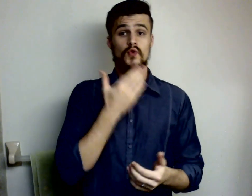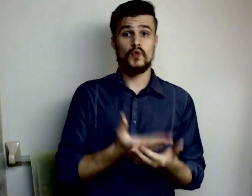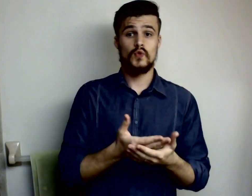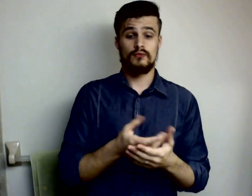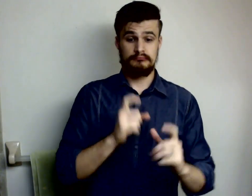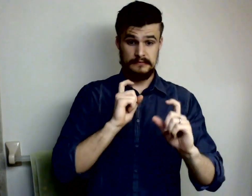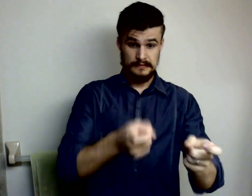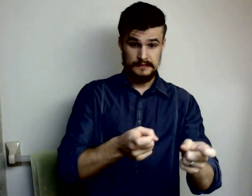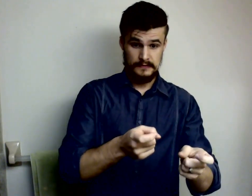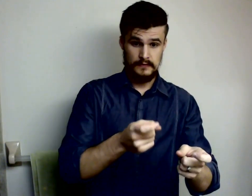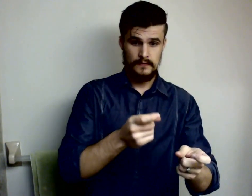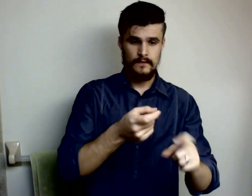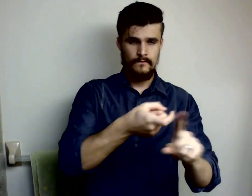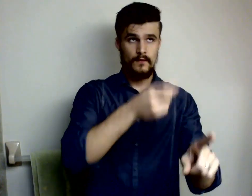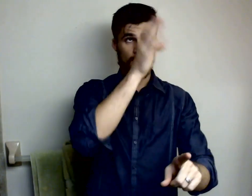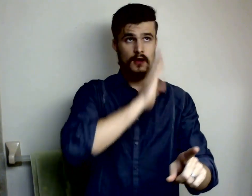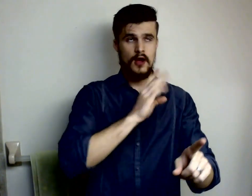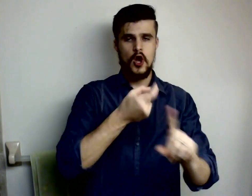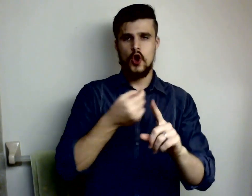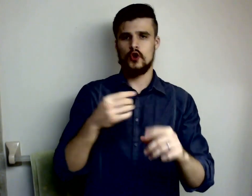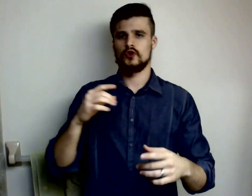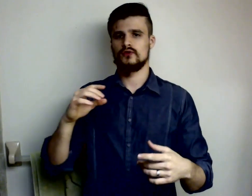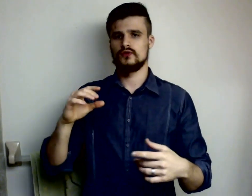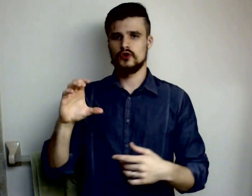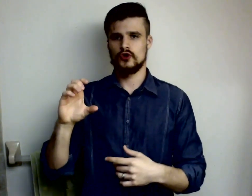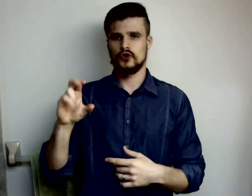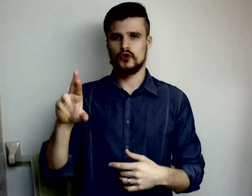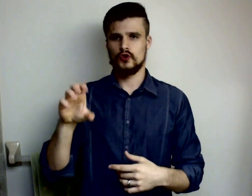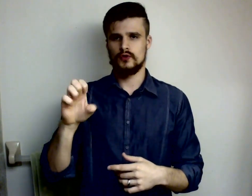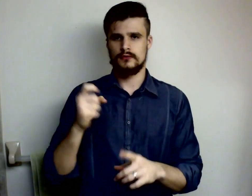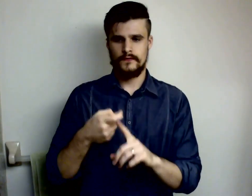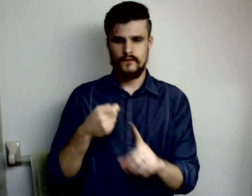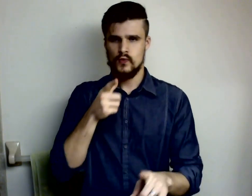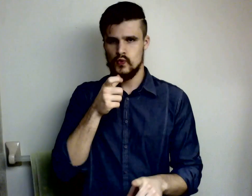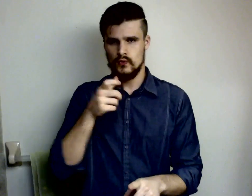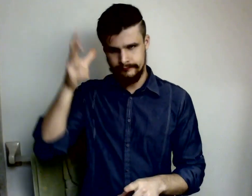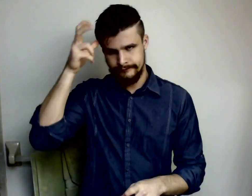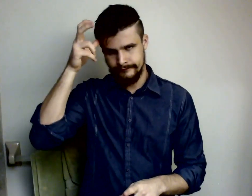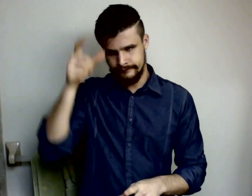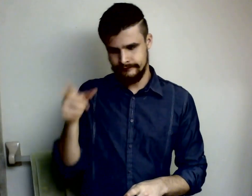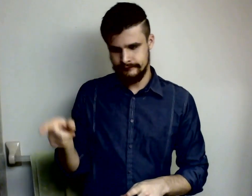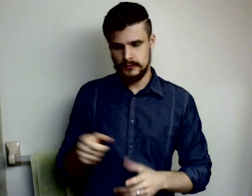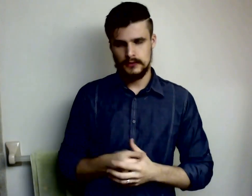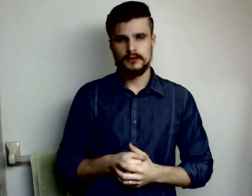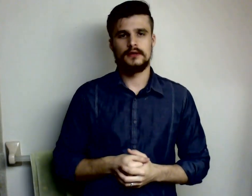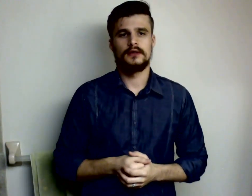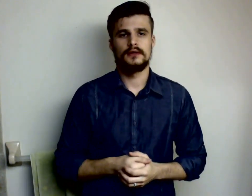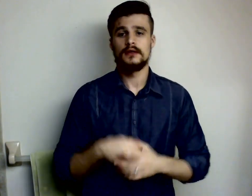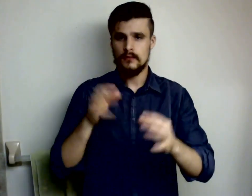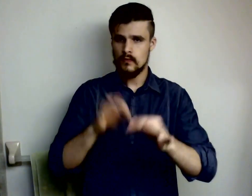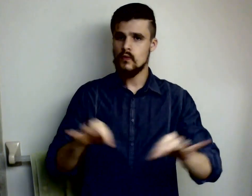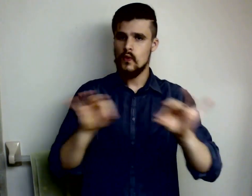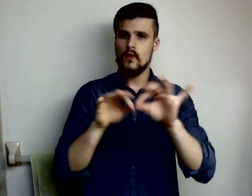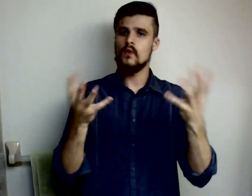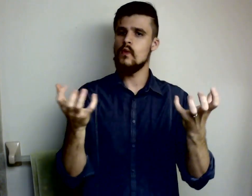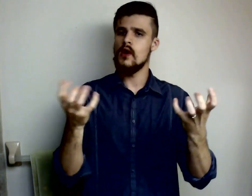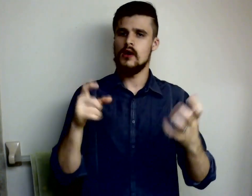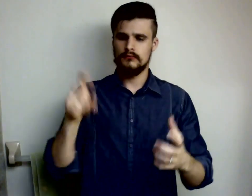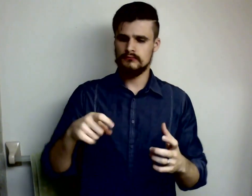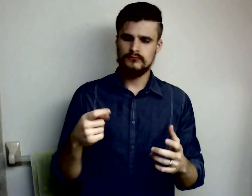curse of satan it is so important that we use biblical language precise language to understand exactly what